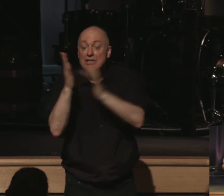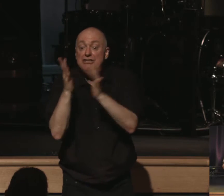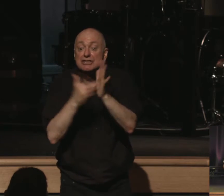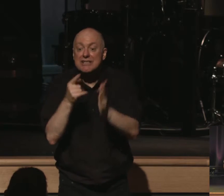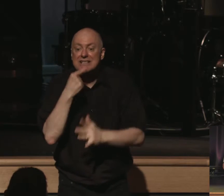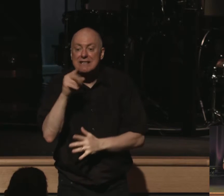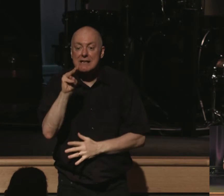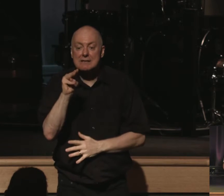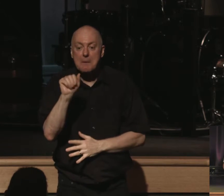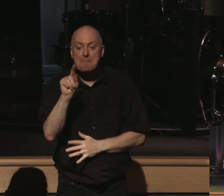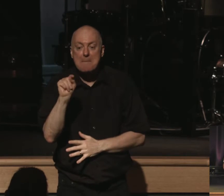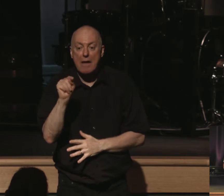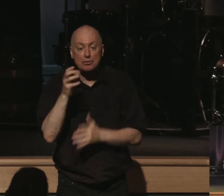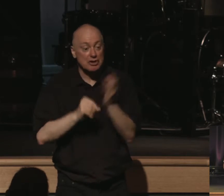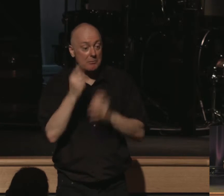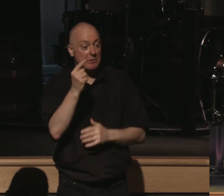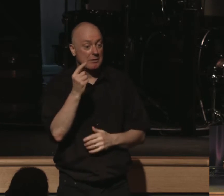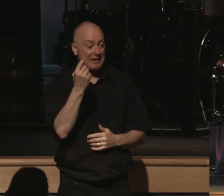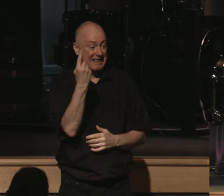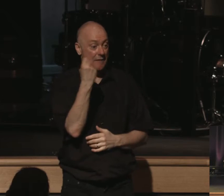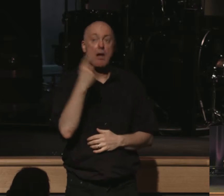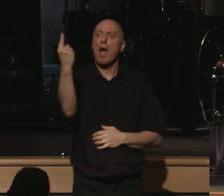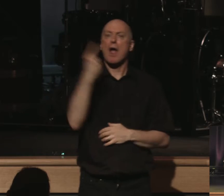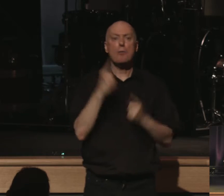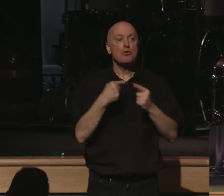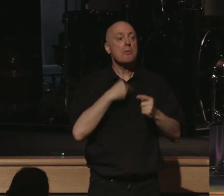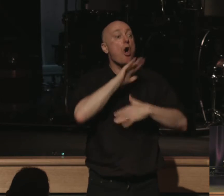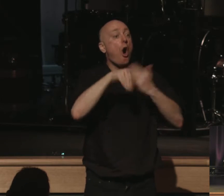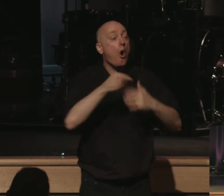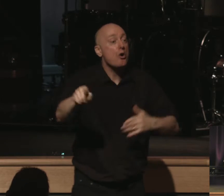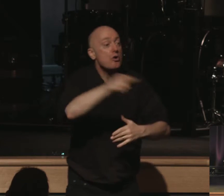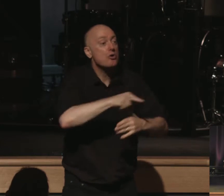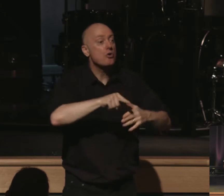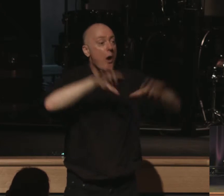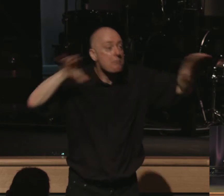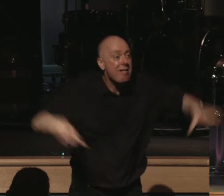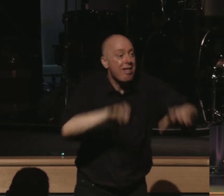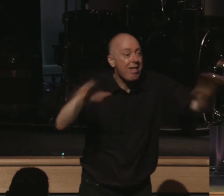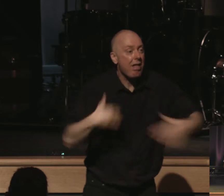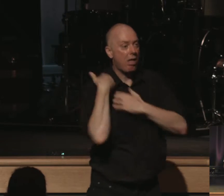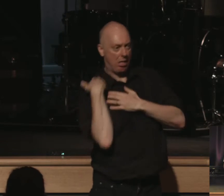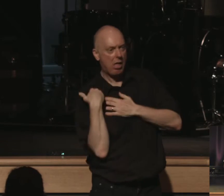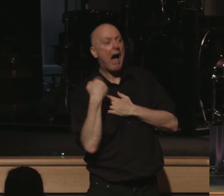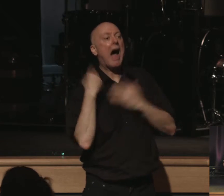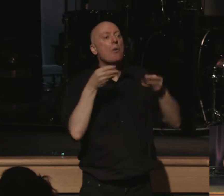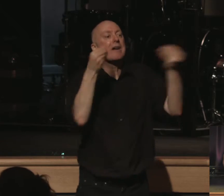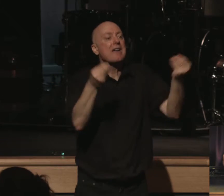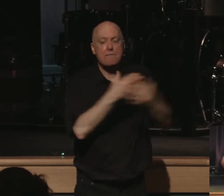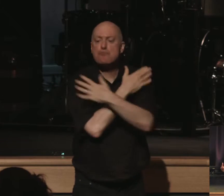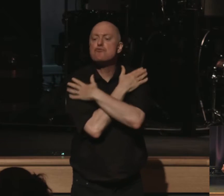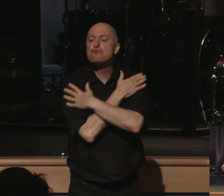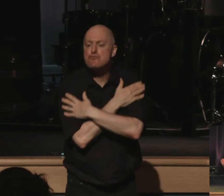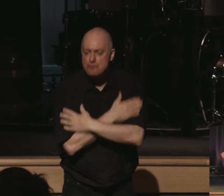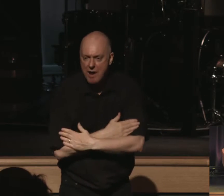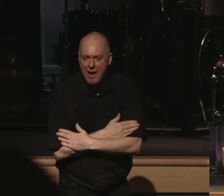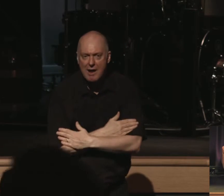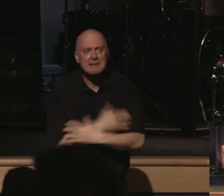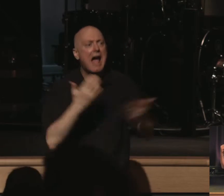put it this way in Matthew 11. He said, come to me, all who labor and are heavy laden and I will give you rest. Come to